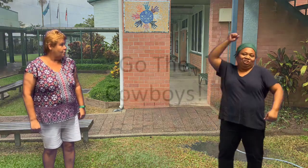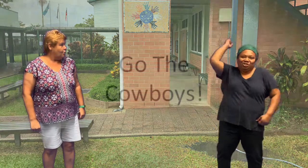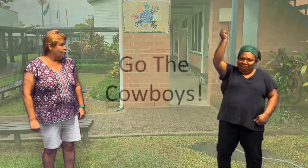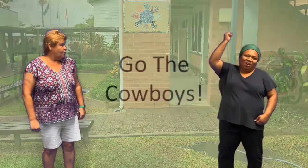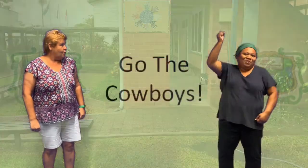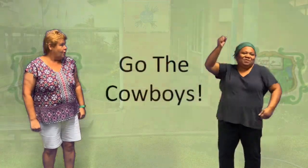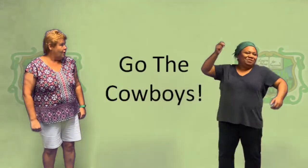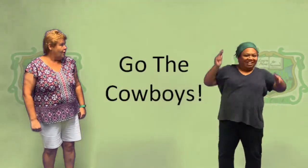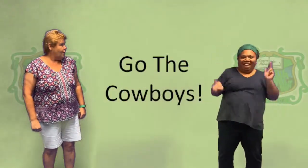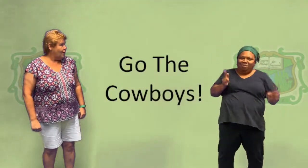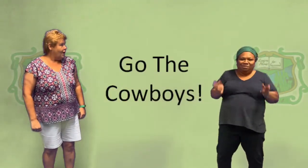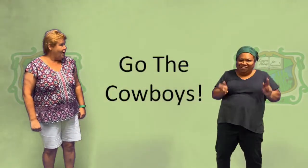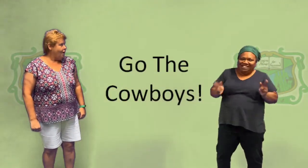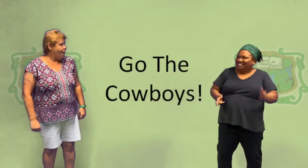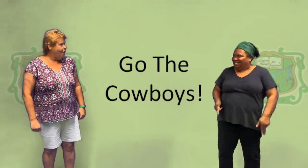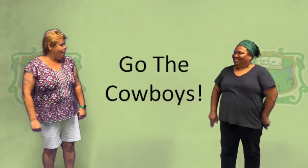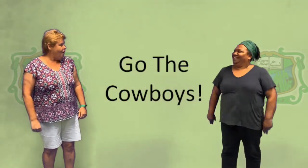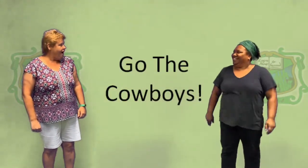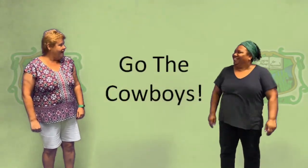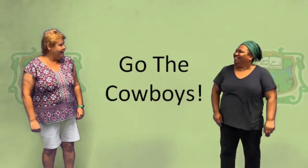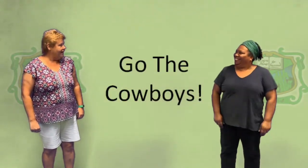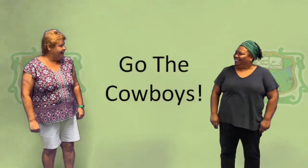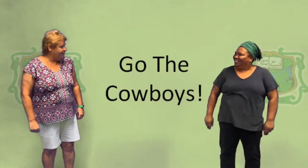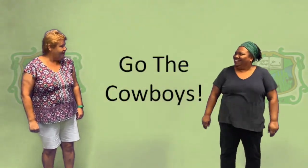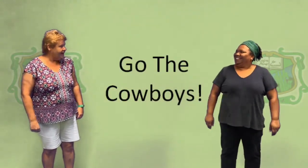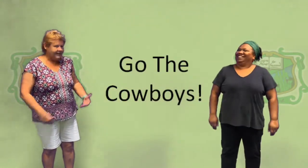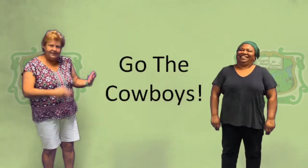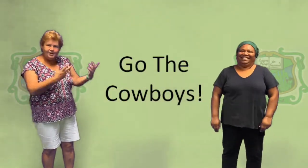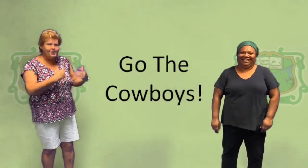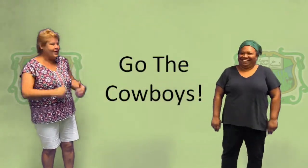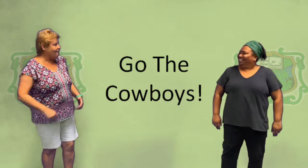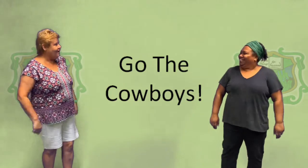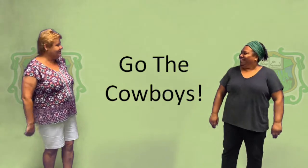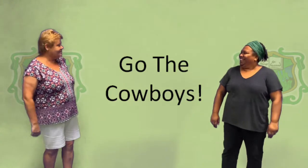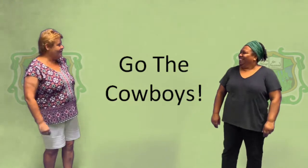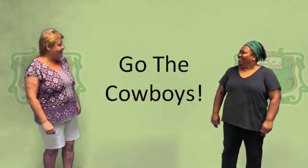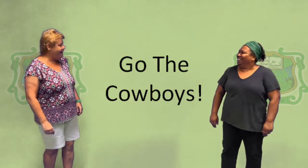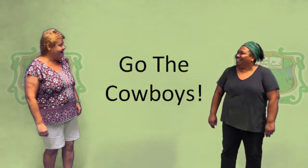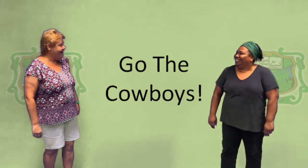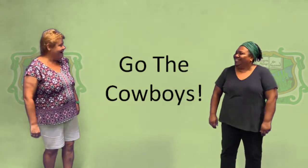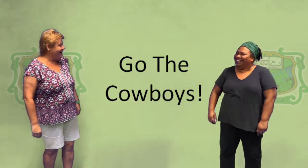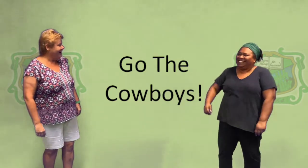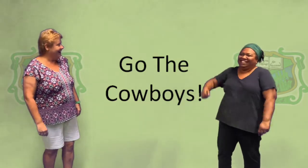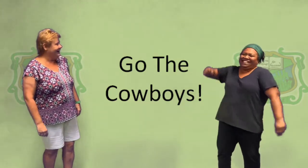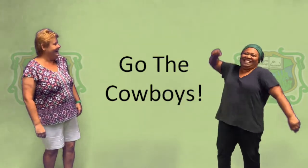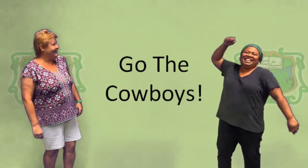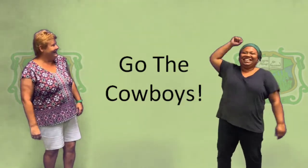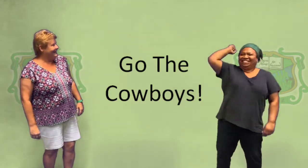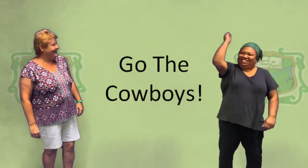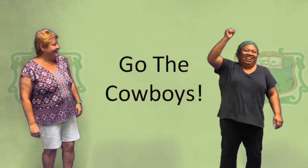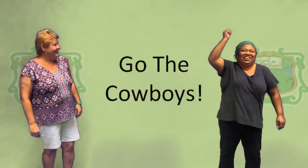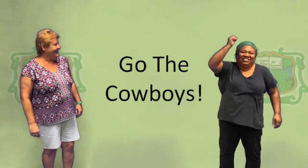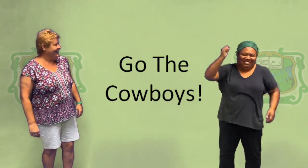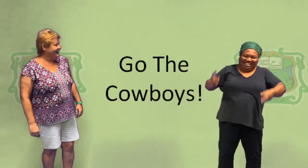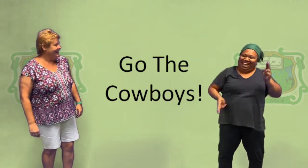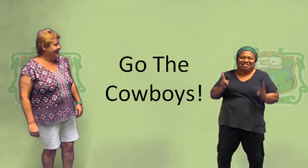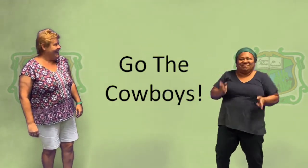Go Cowboys. Oh I love that. Can you do that once more? Go Cowboys.